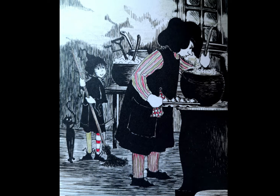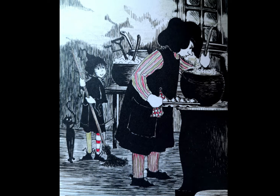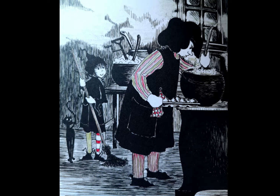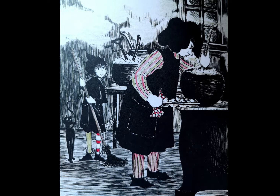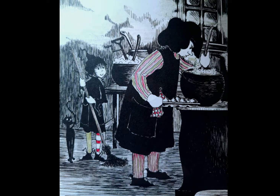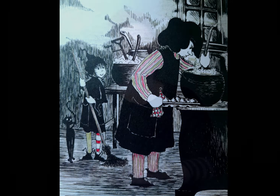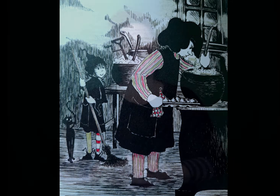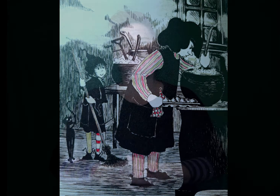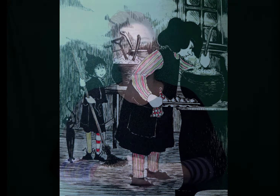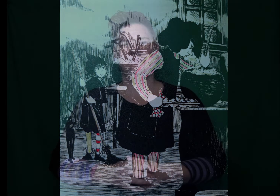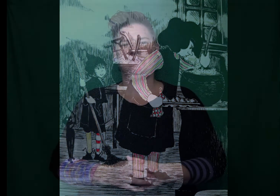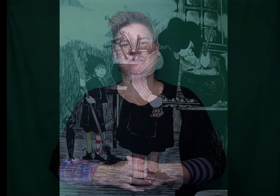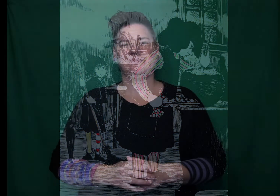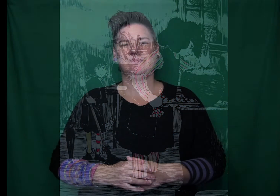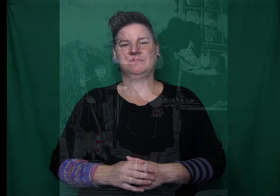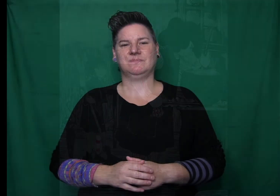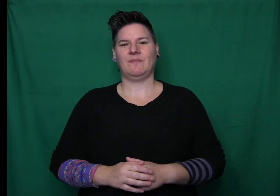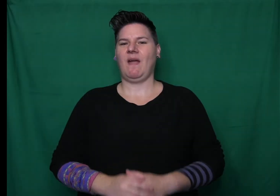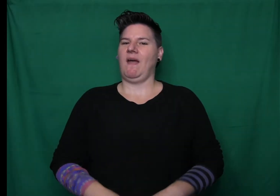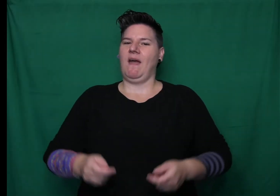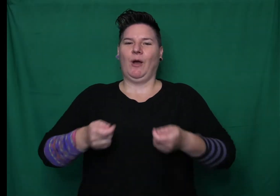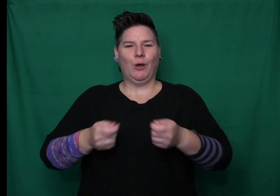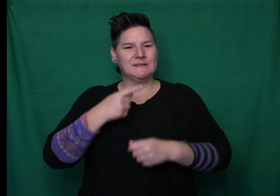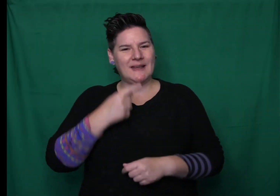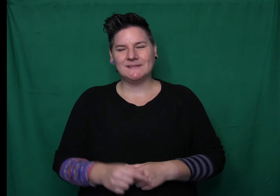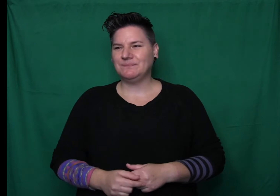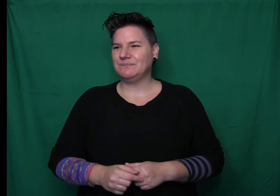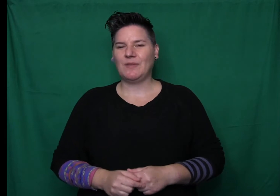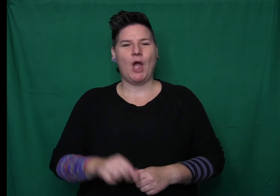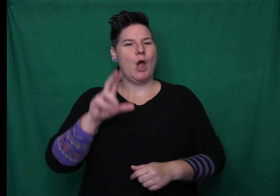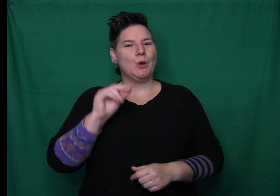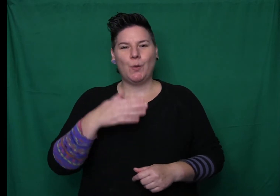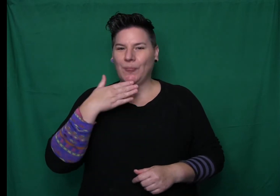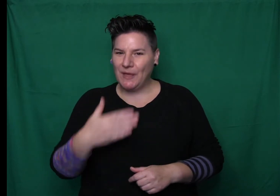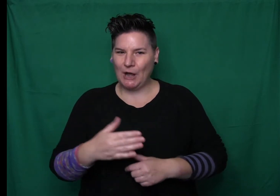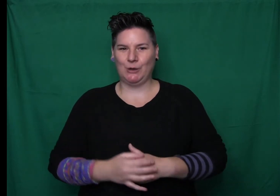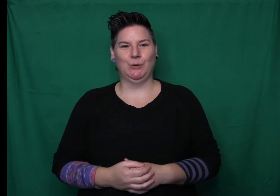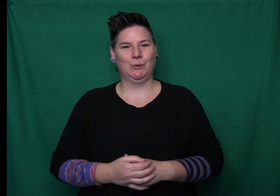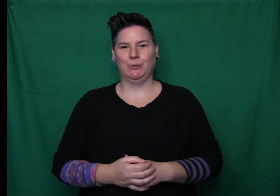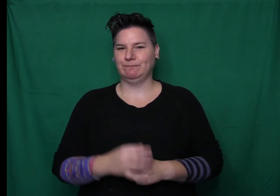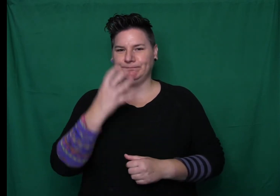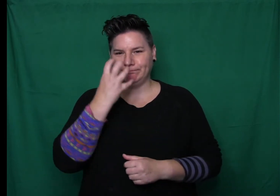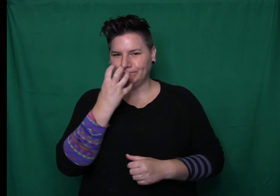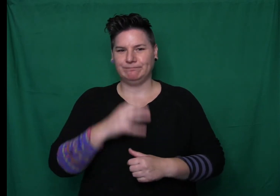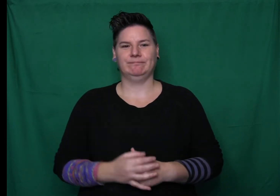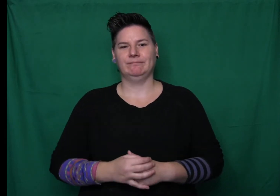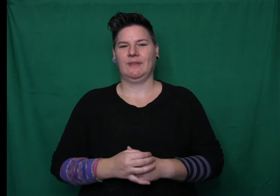No, thank you, said Cook, frowning and muttering and stirring faster and faster. I'm much too busy to be